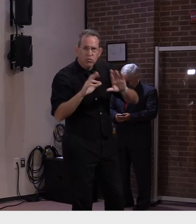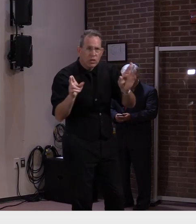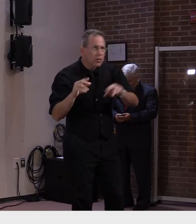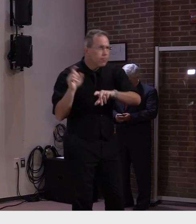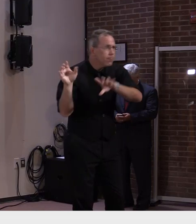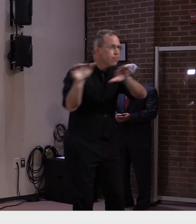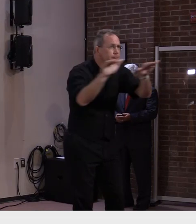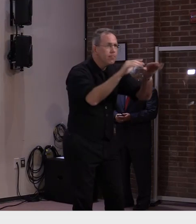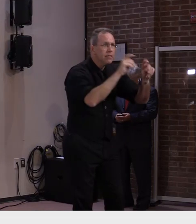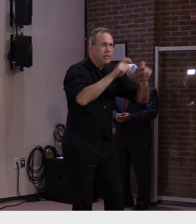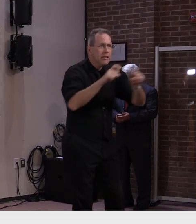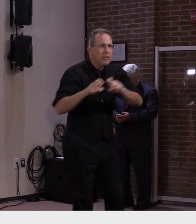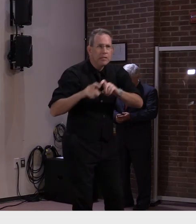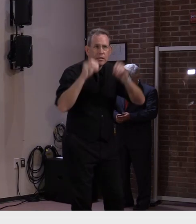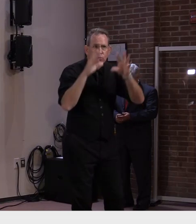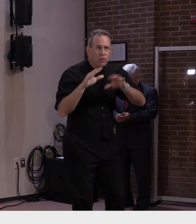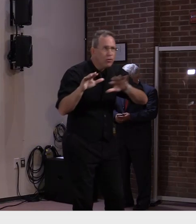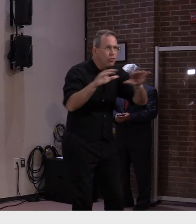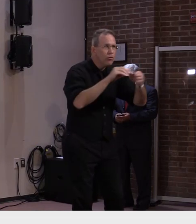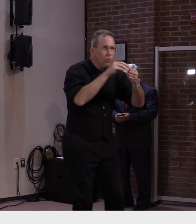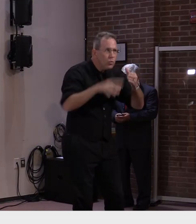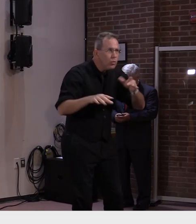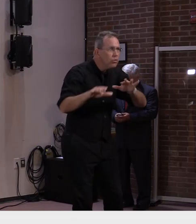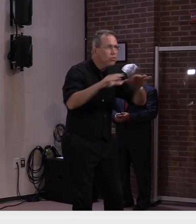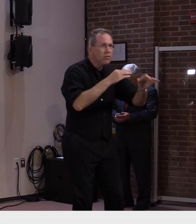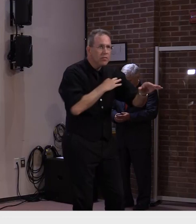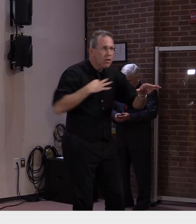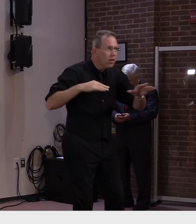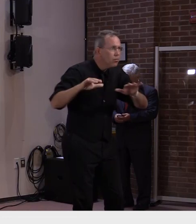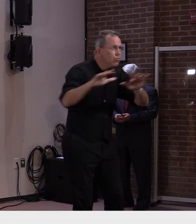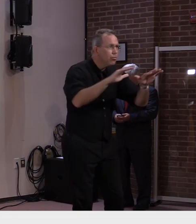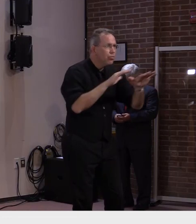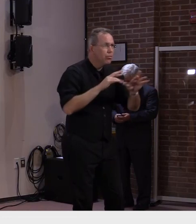amount and a wider range of surveillance testing at the beginning of the year?